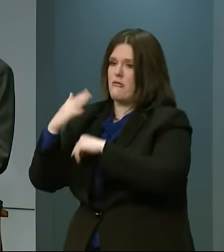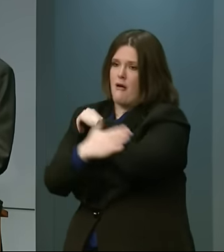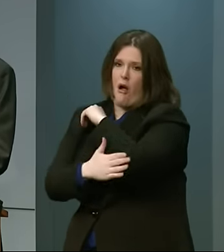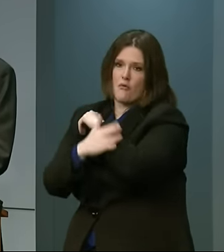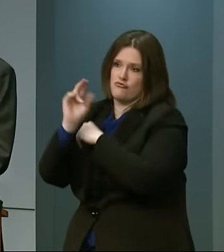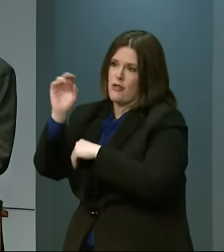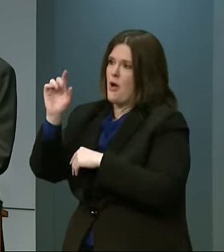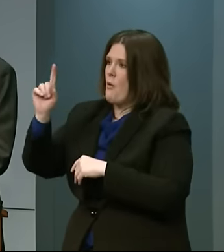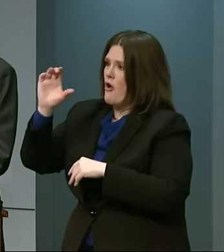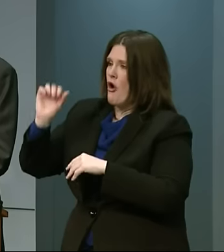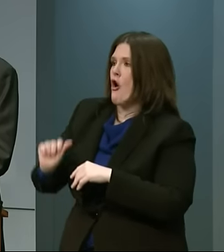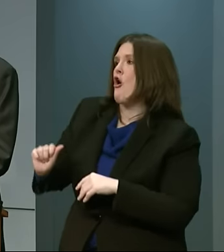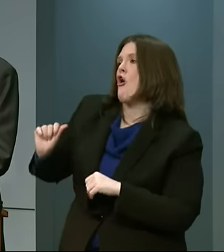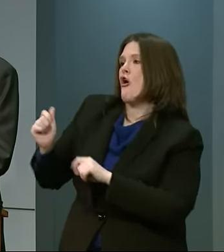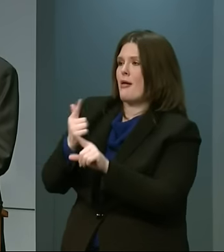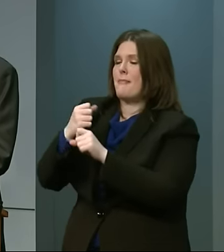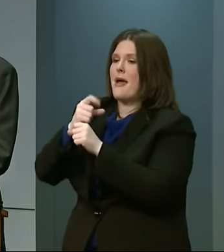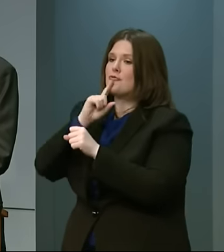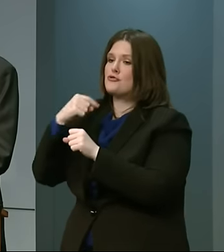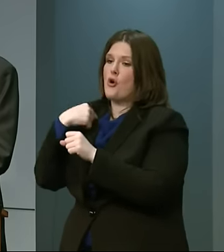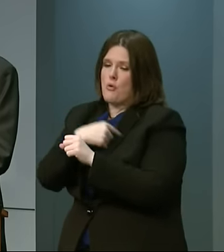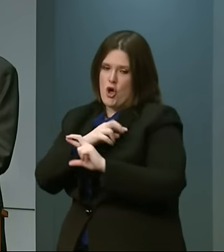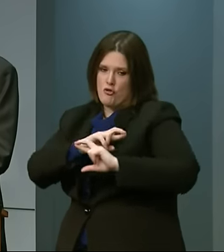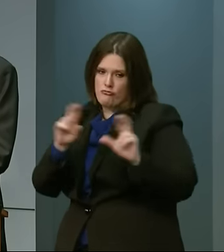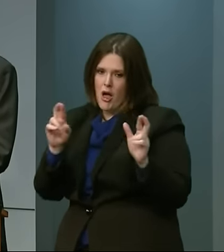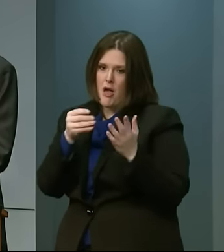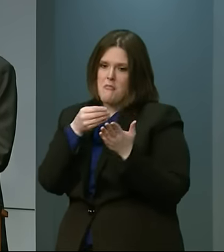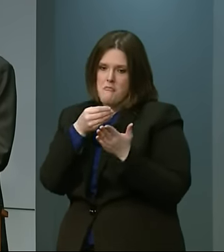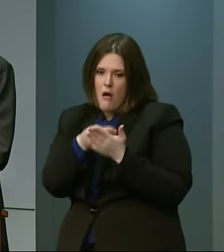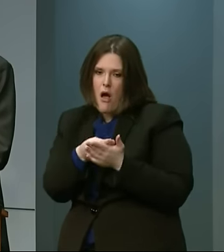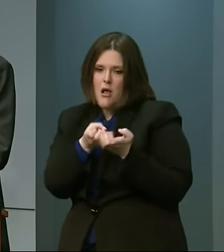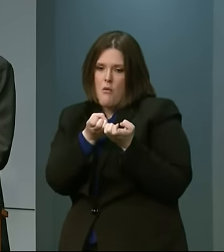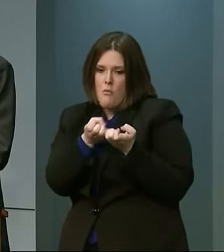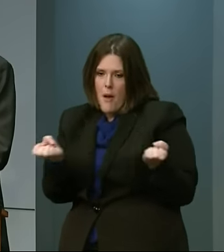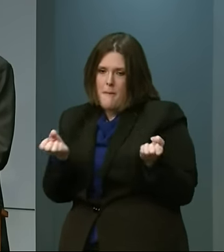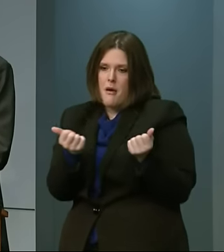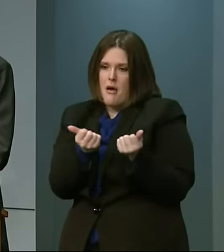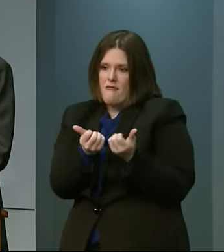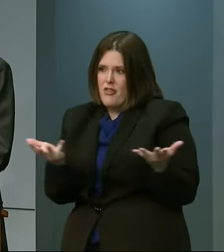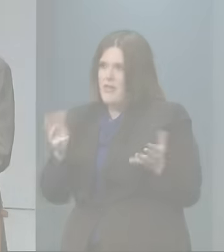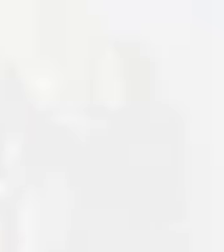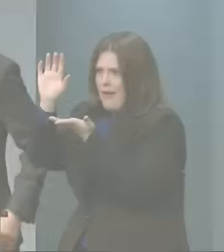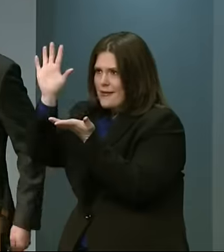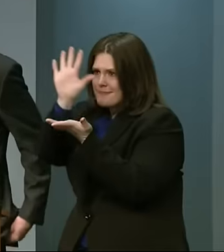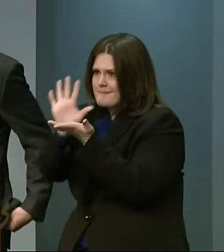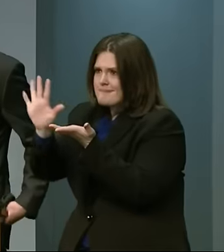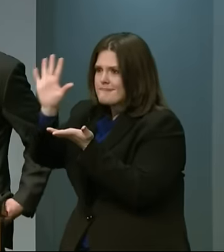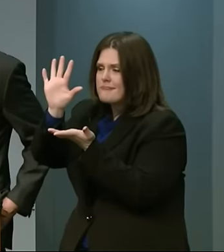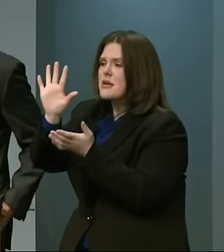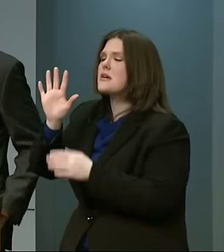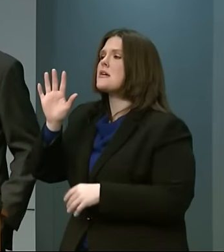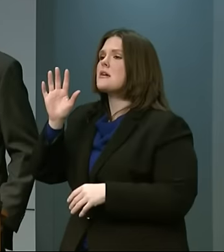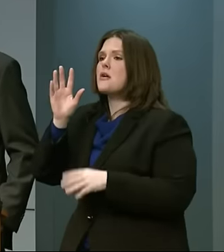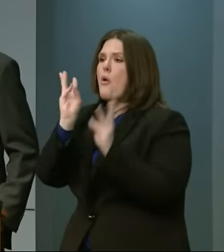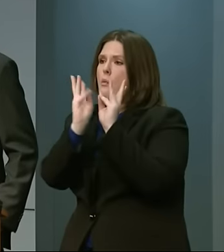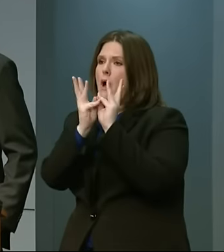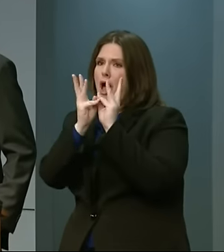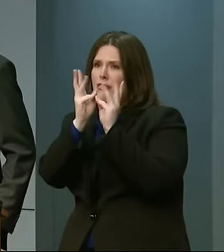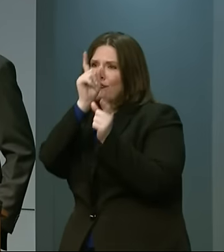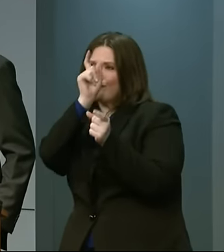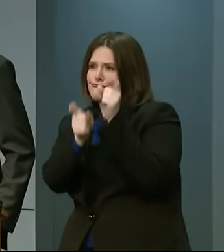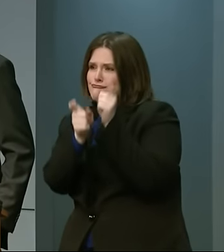all of the assets on the ready and things that that we need. The forecast has